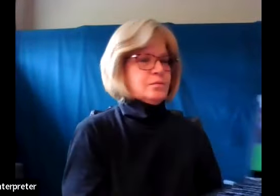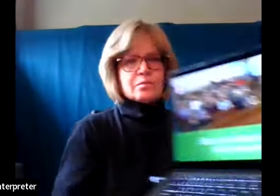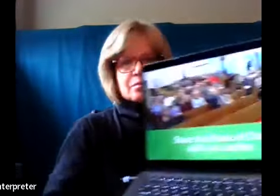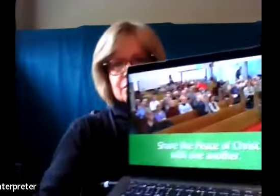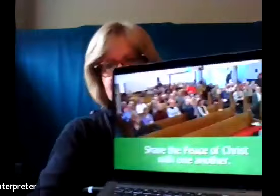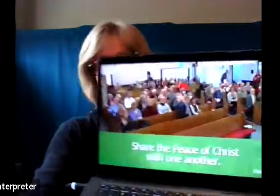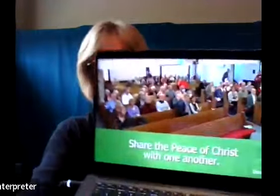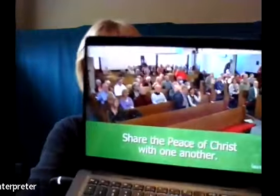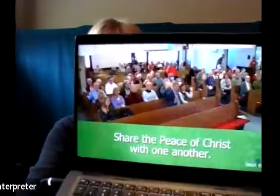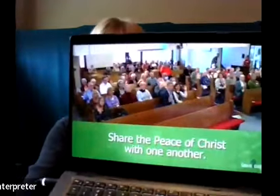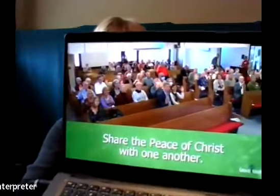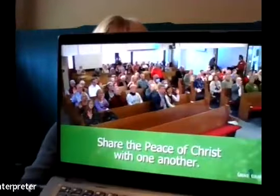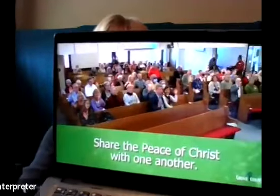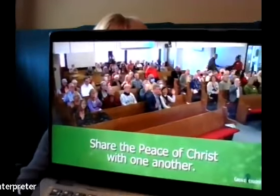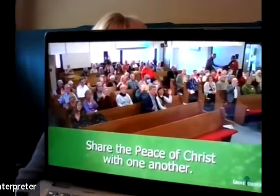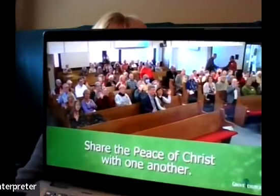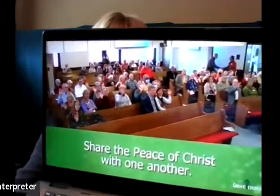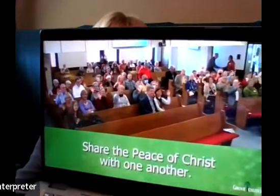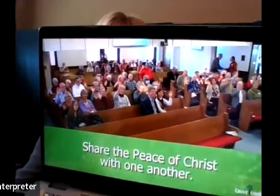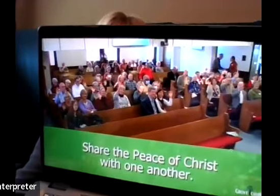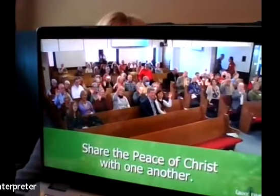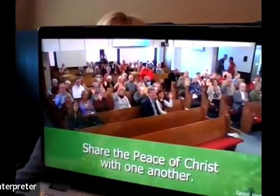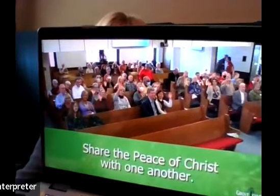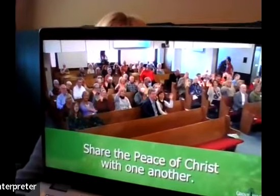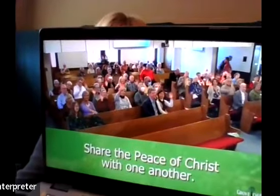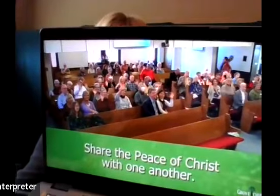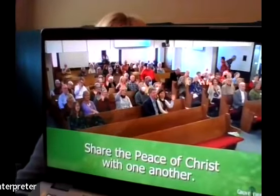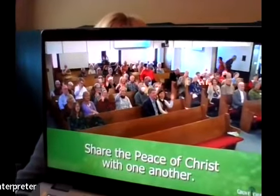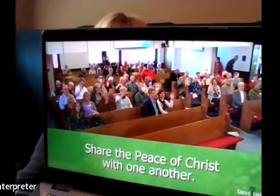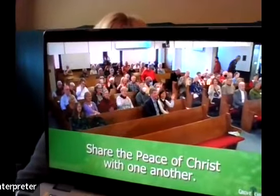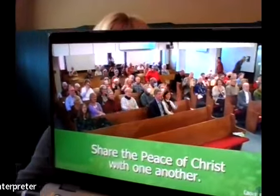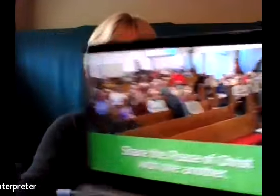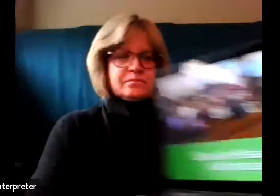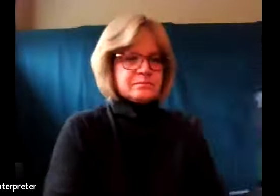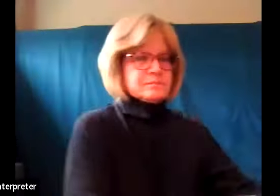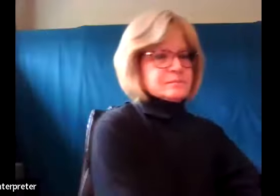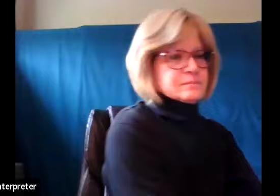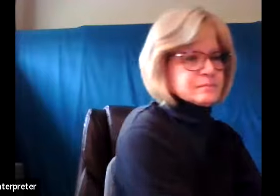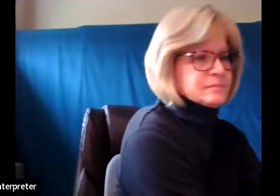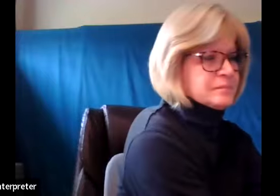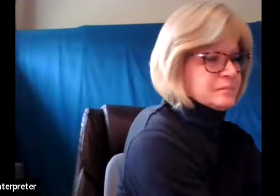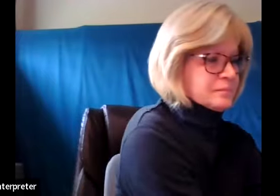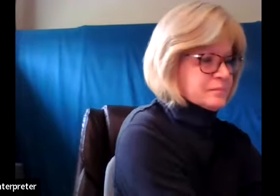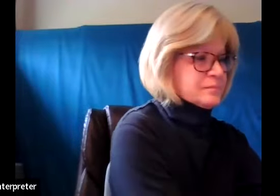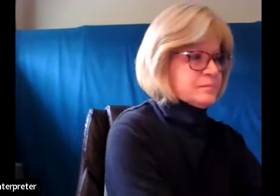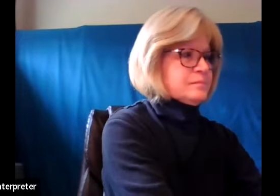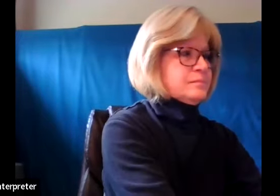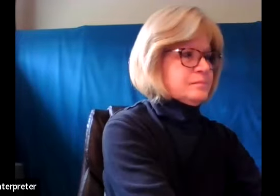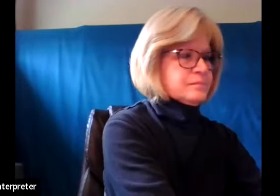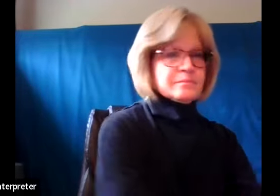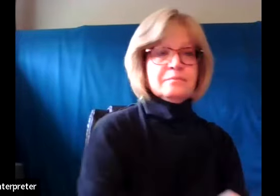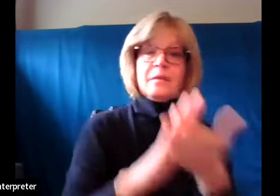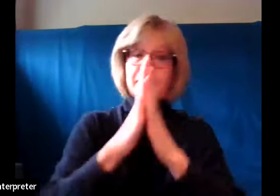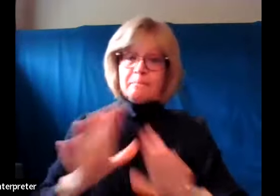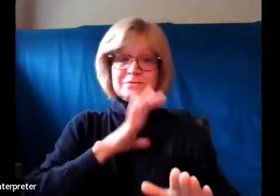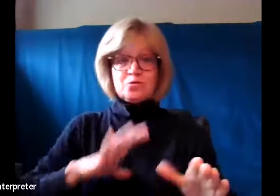And with them the peace of Christ and wave as well. The peace of Christ be with all of you. Share that peace with one